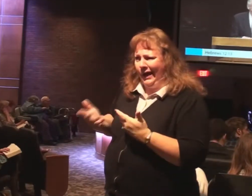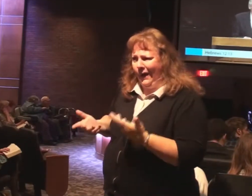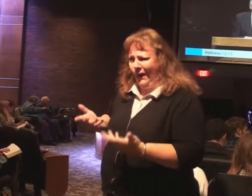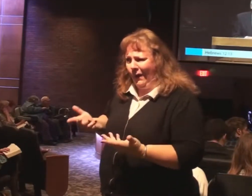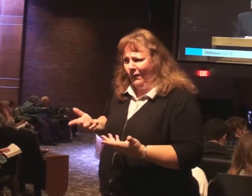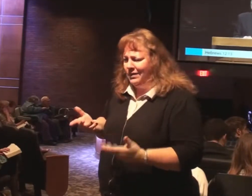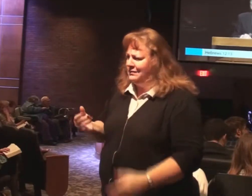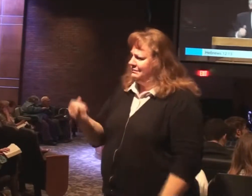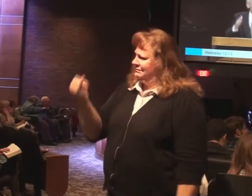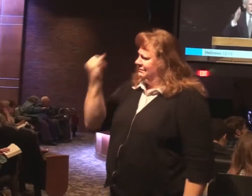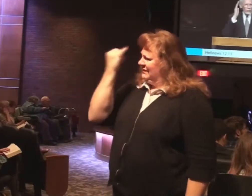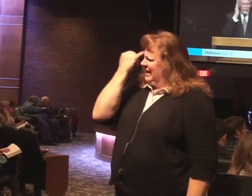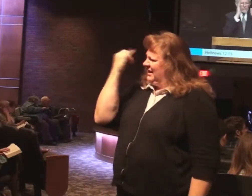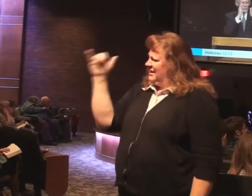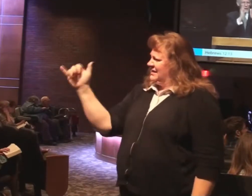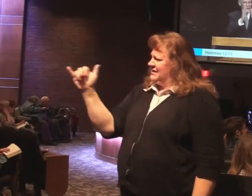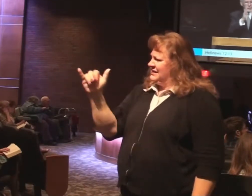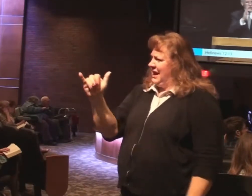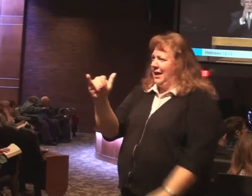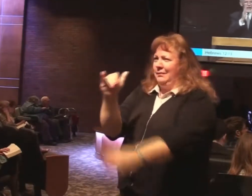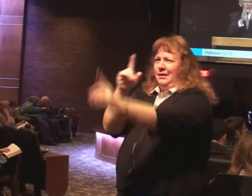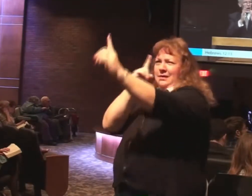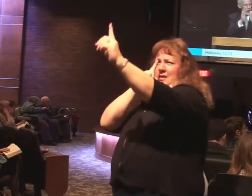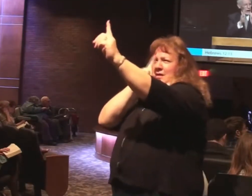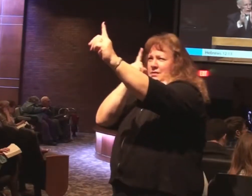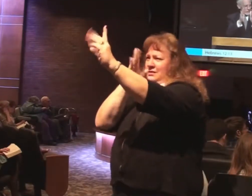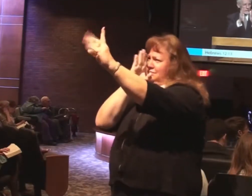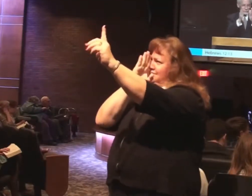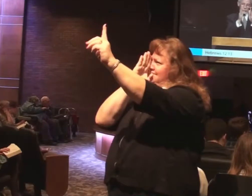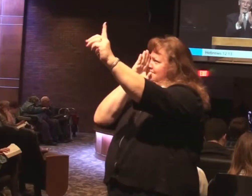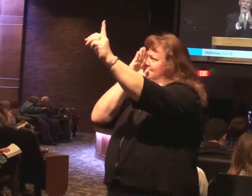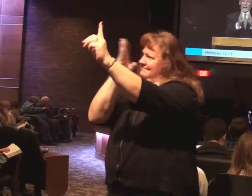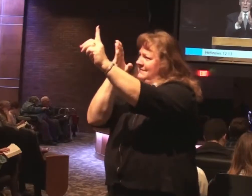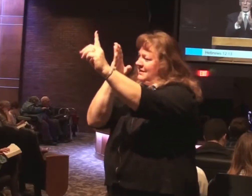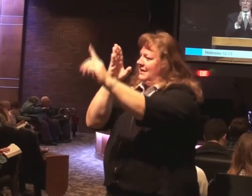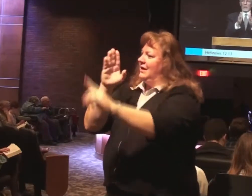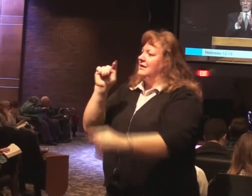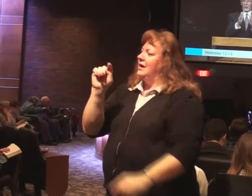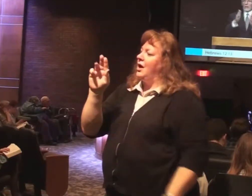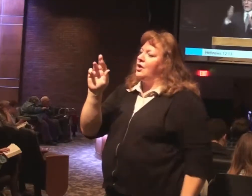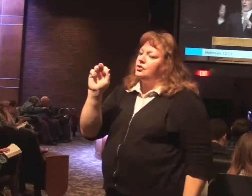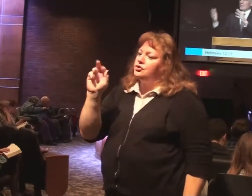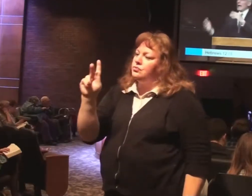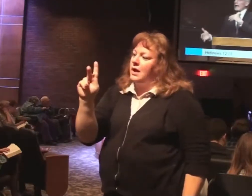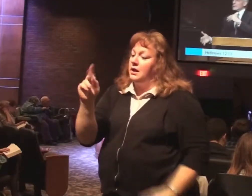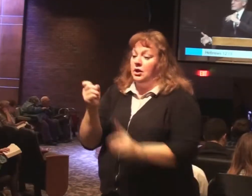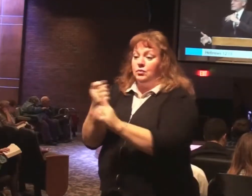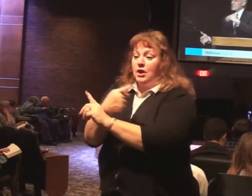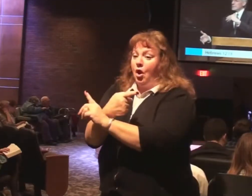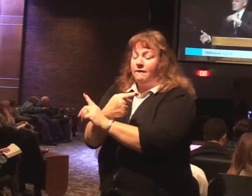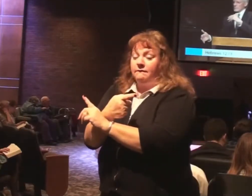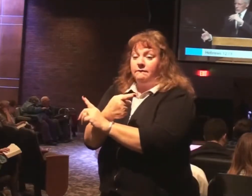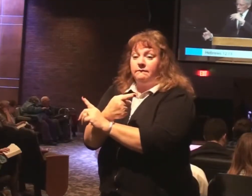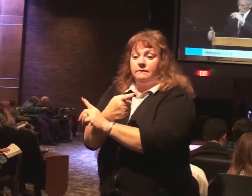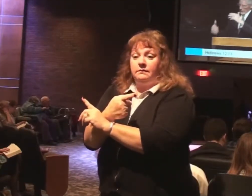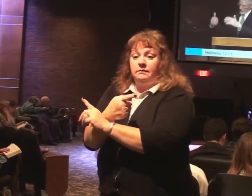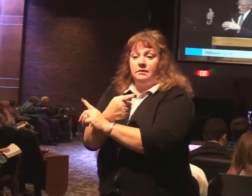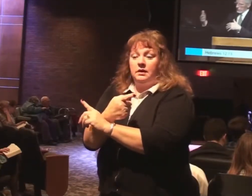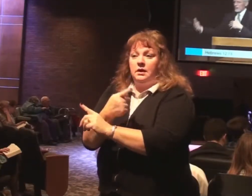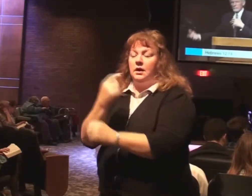have here. You run the race. Stay on track. You get off what? You run. You step